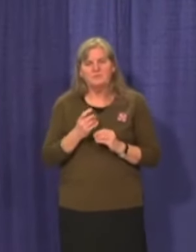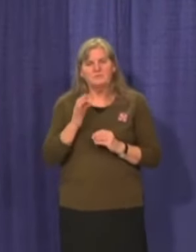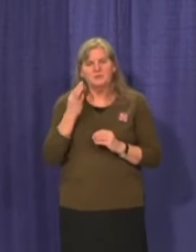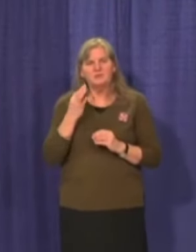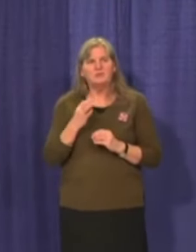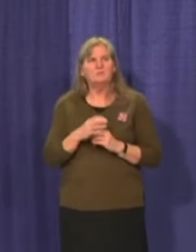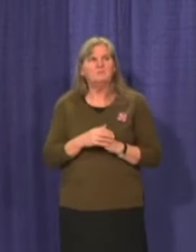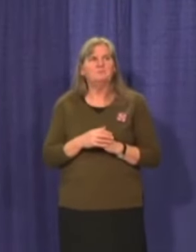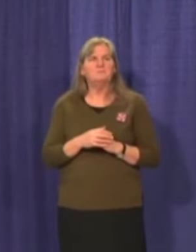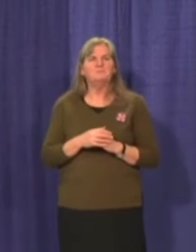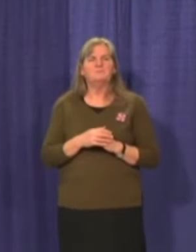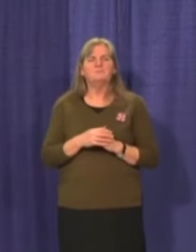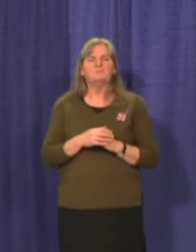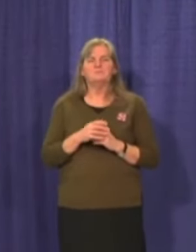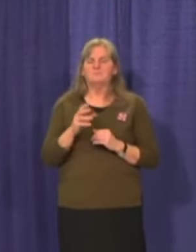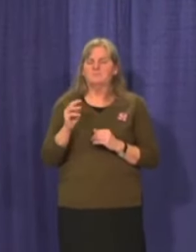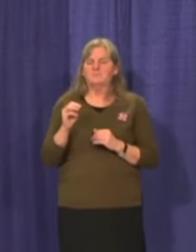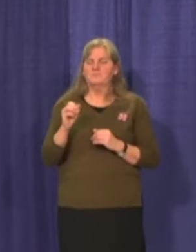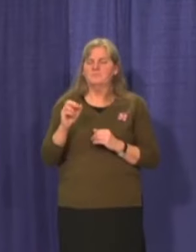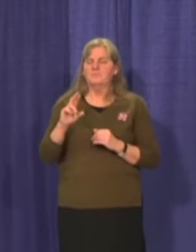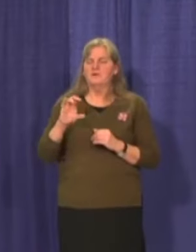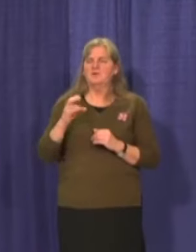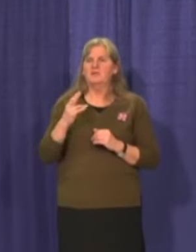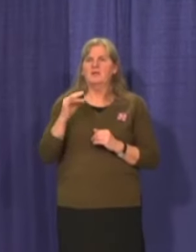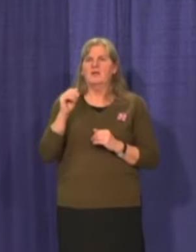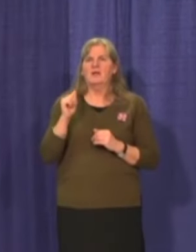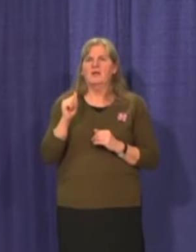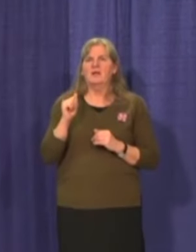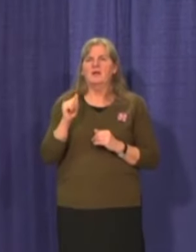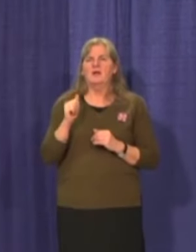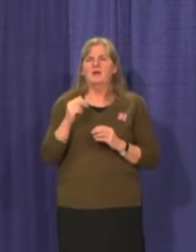We'll move to Marcella News 1130.